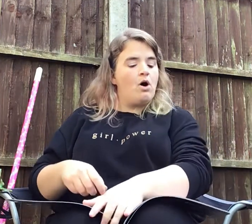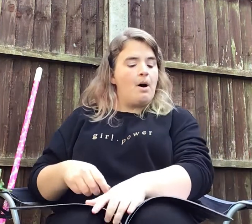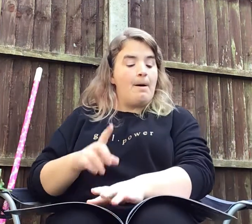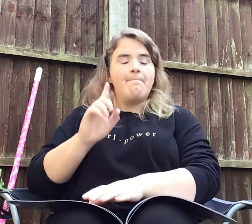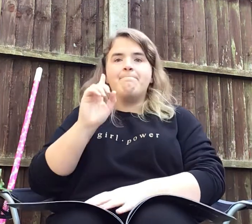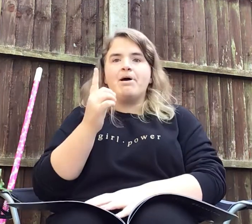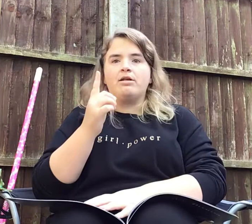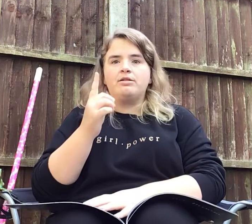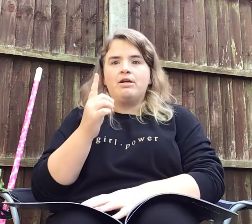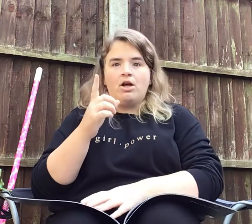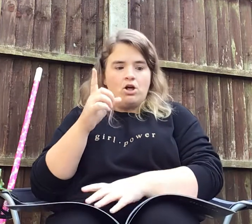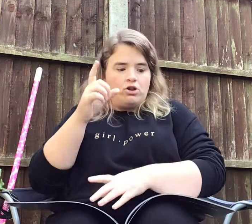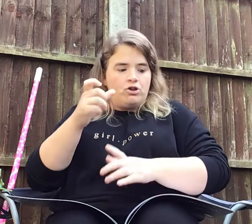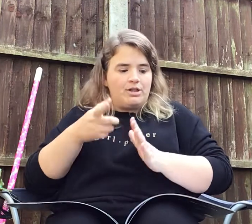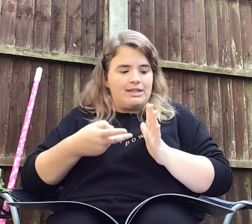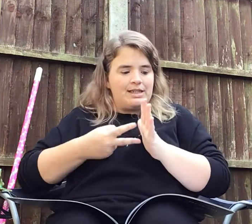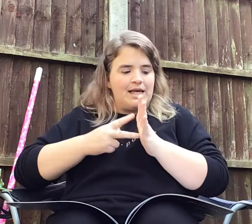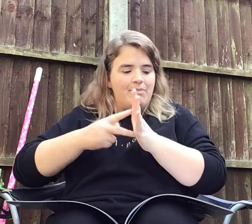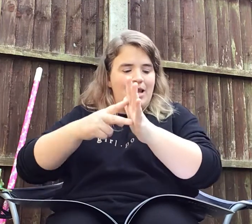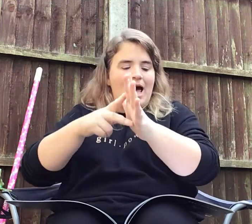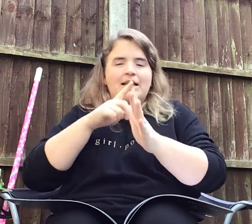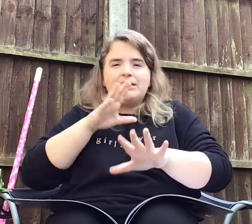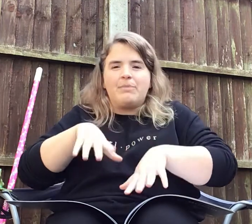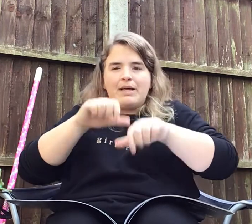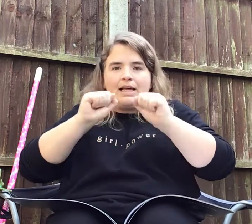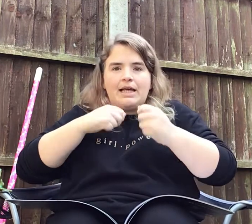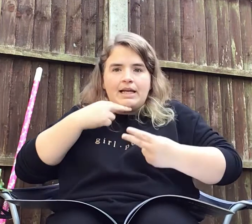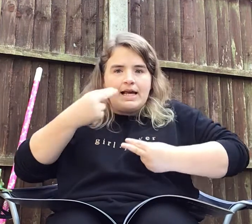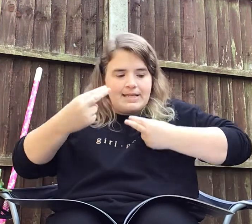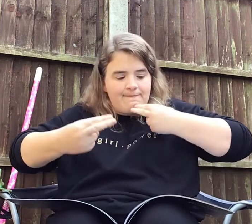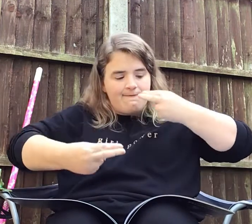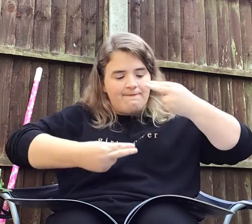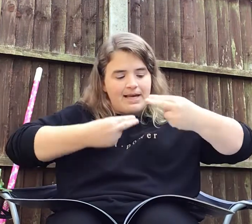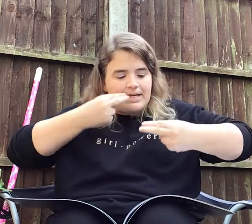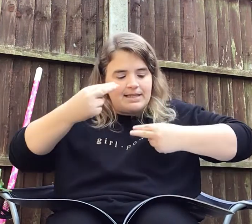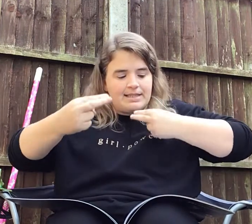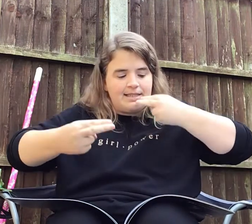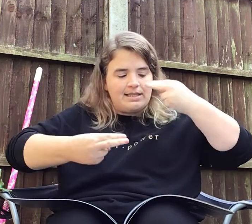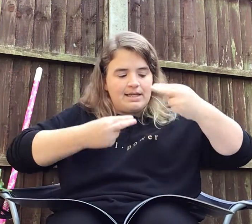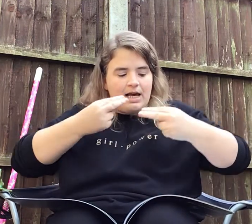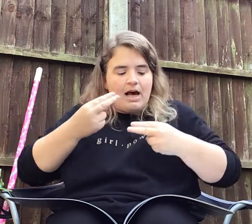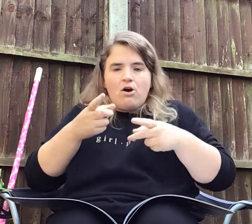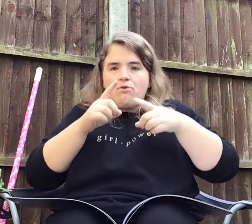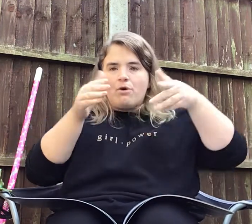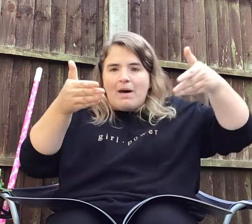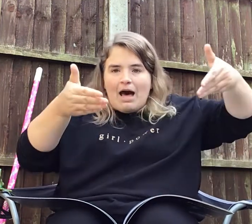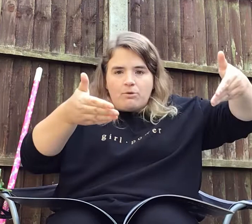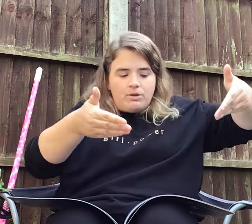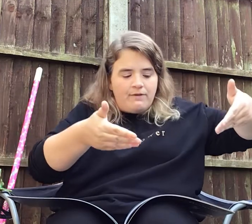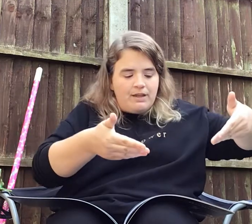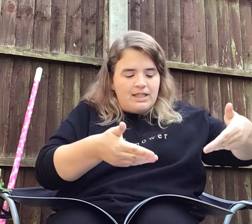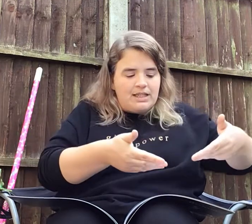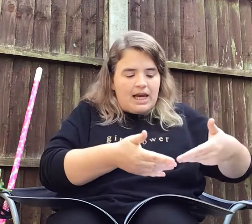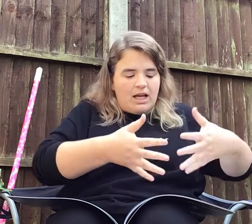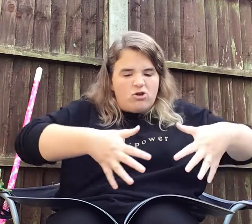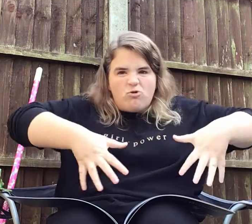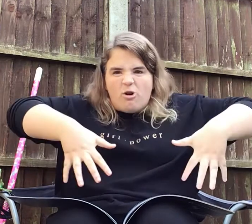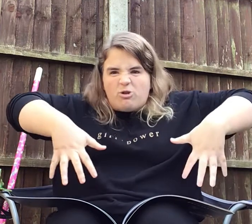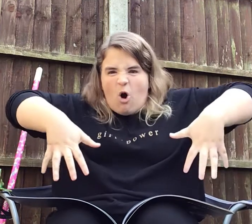But just as he planned to begin his feast, from out of the ditch rose a